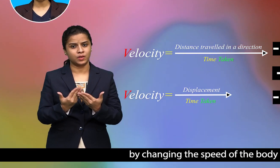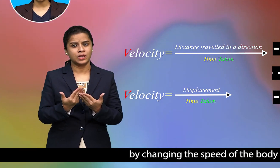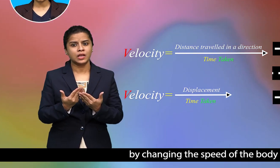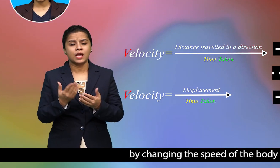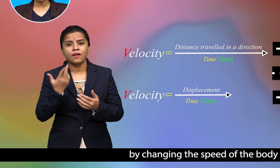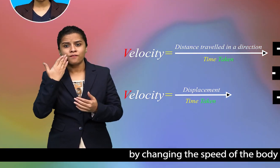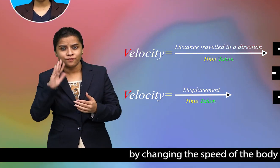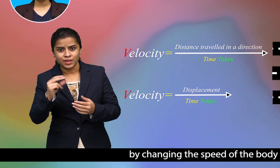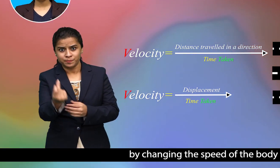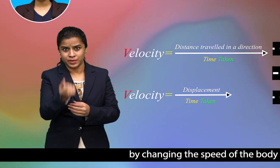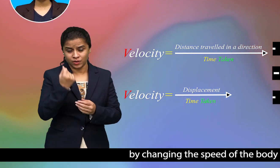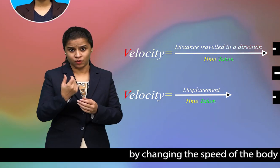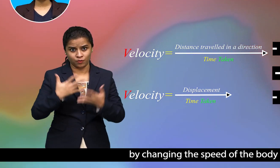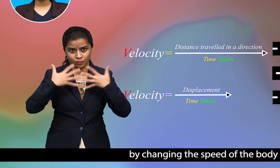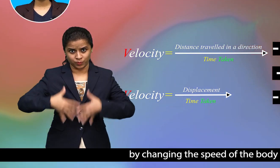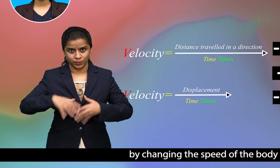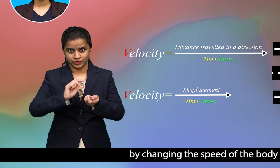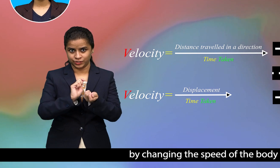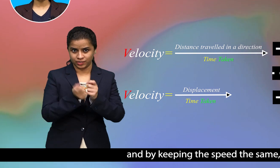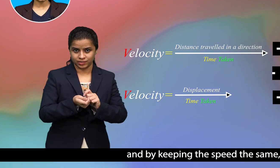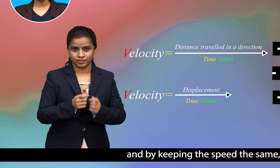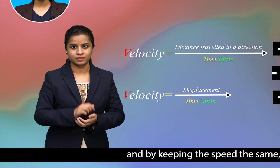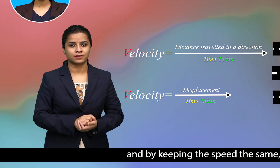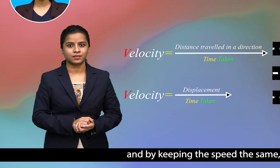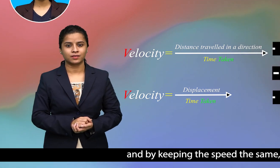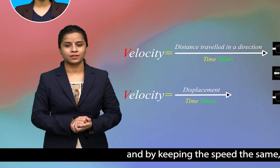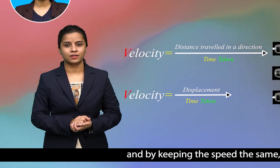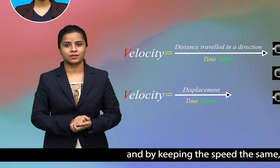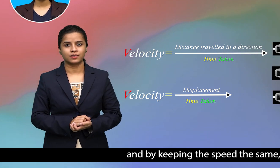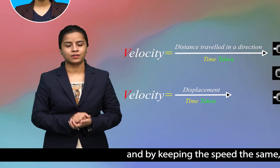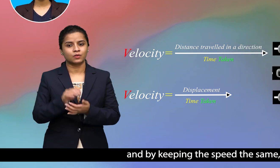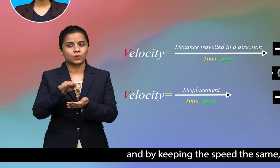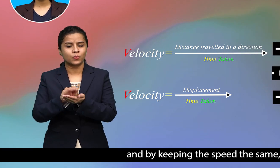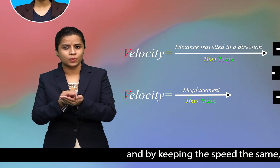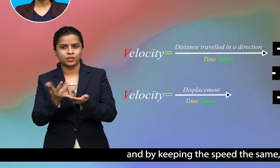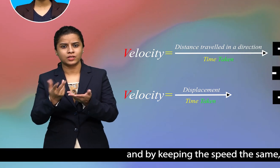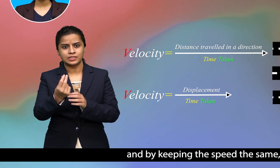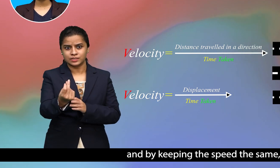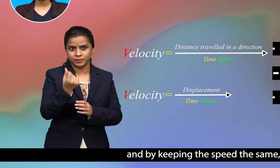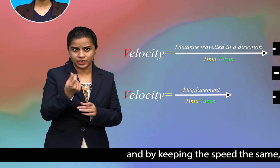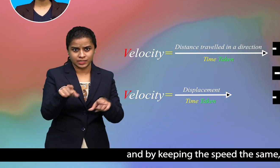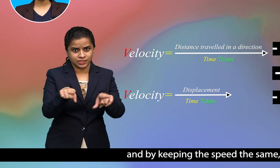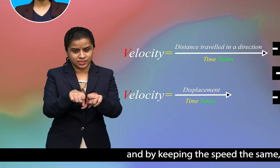the body and by keeping the speed the same